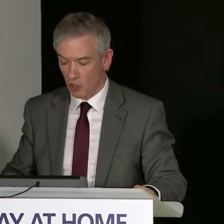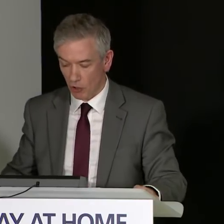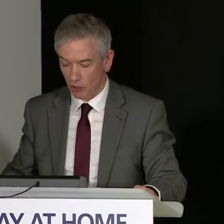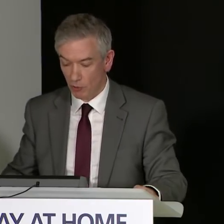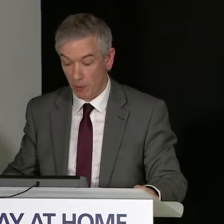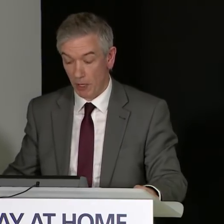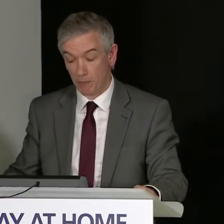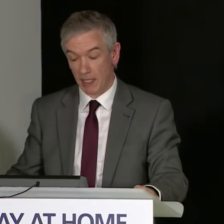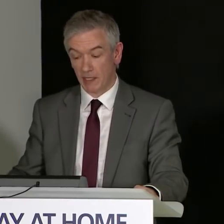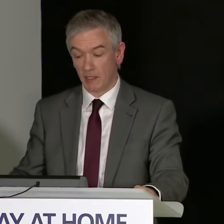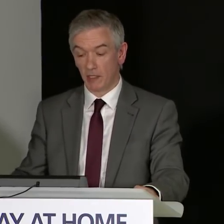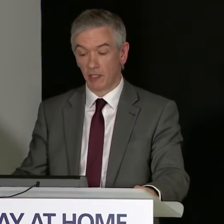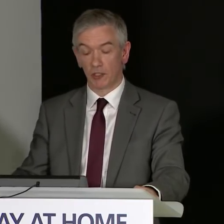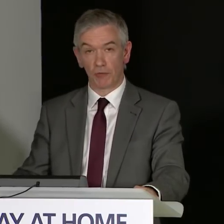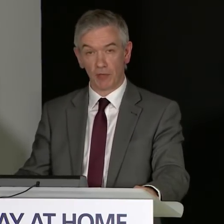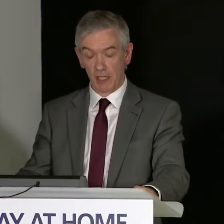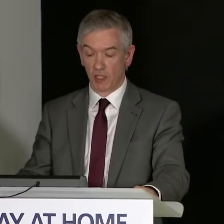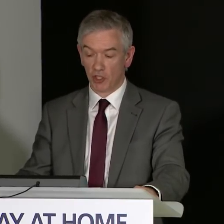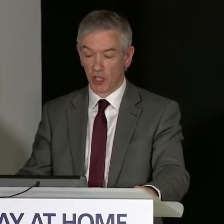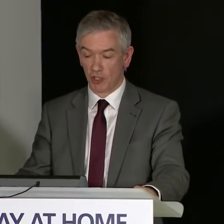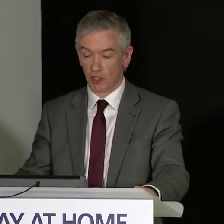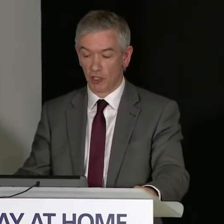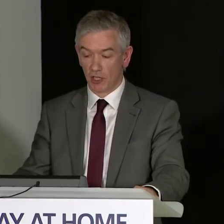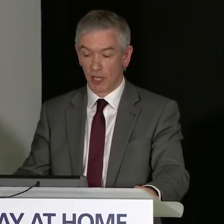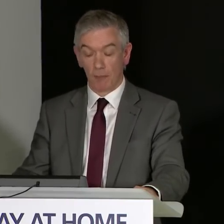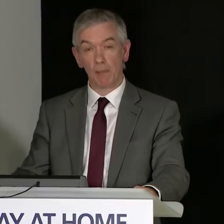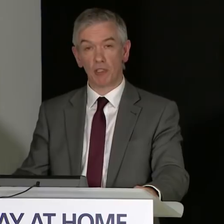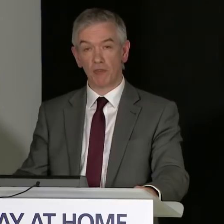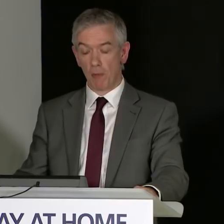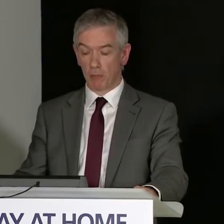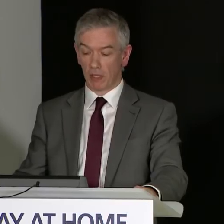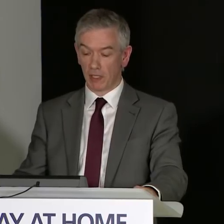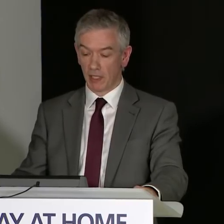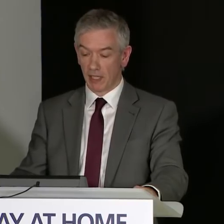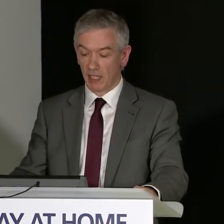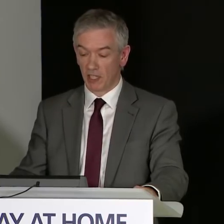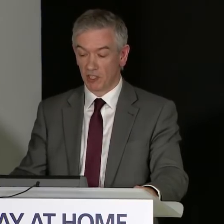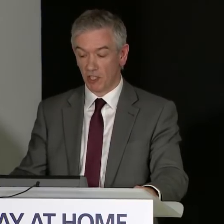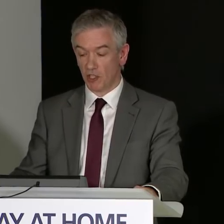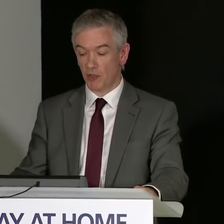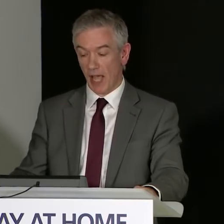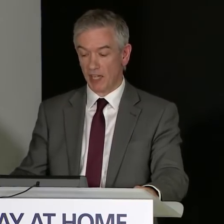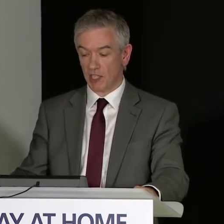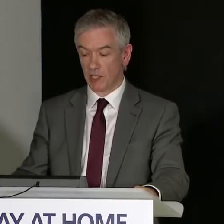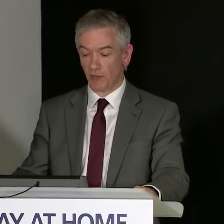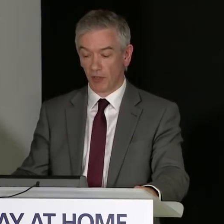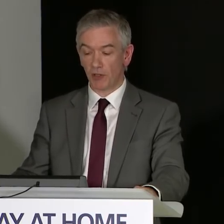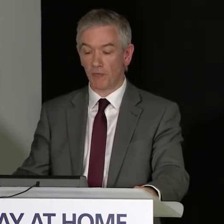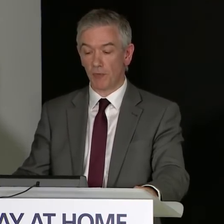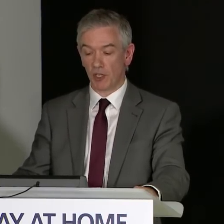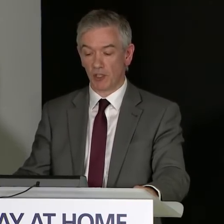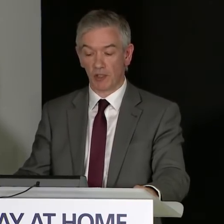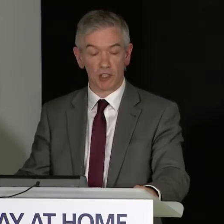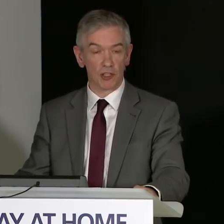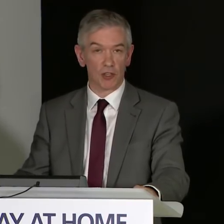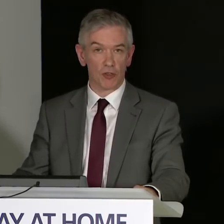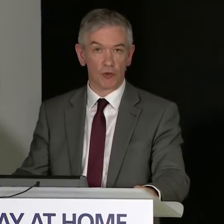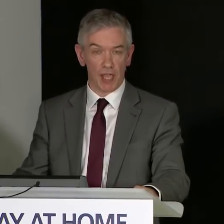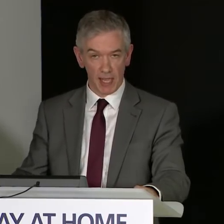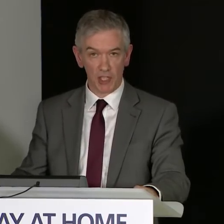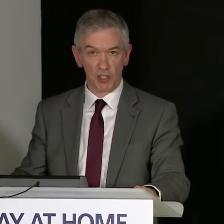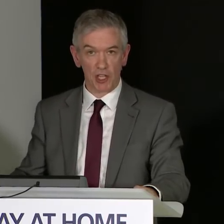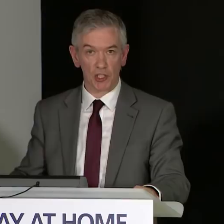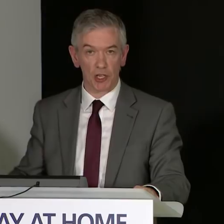Public Health Scotland will be updated to reflect this change and members of the public can continue to access further information on this